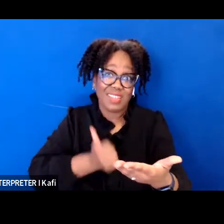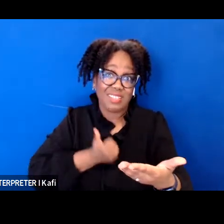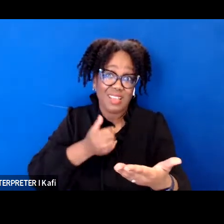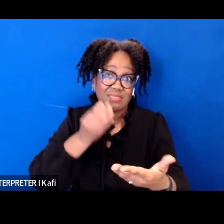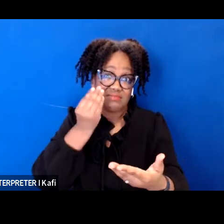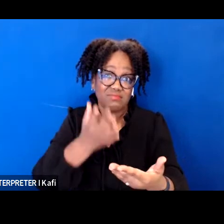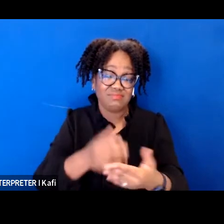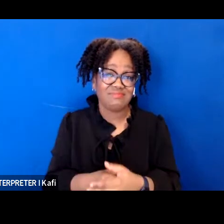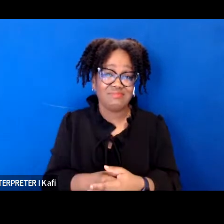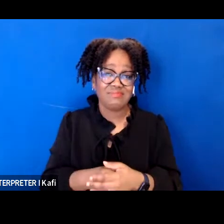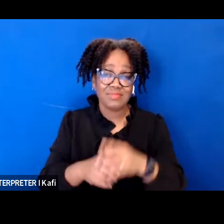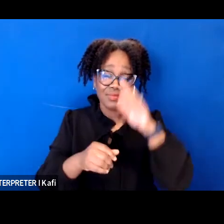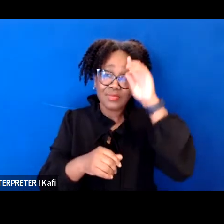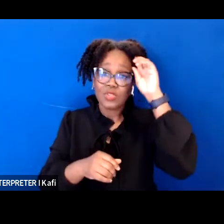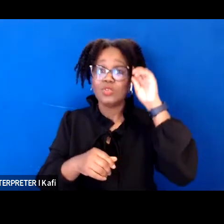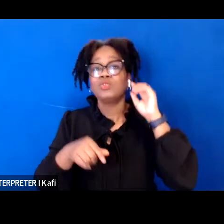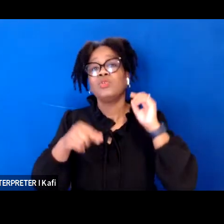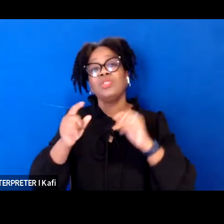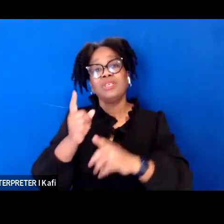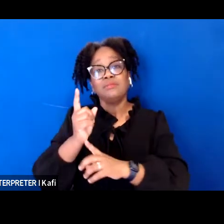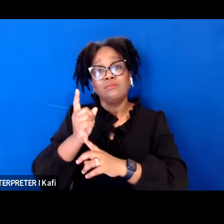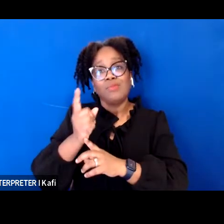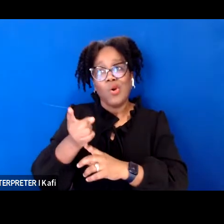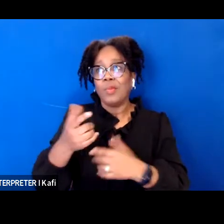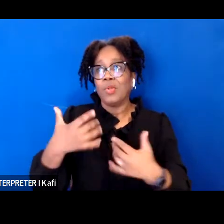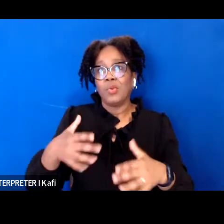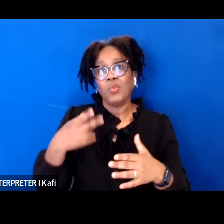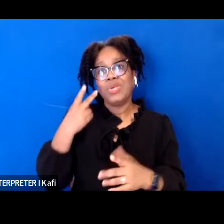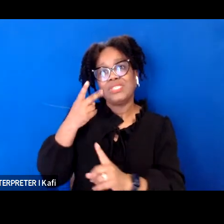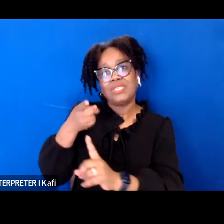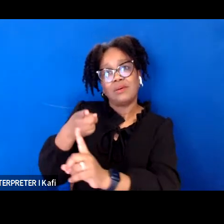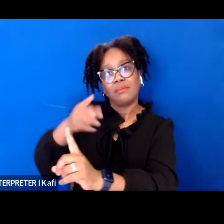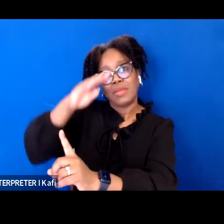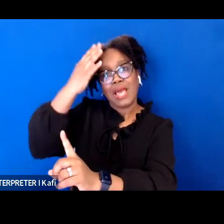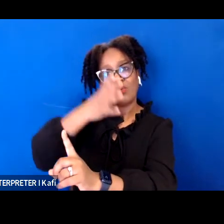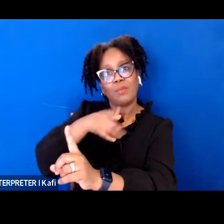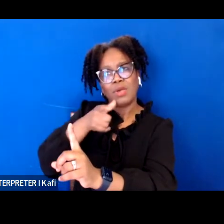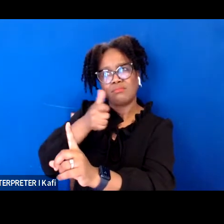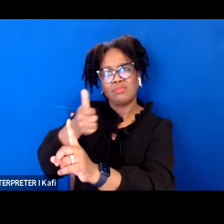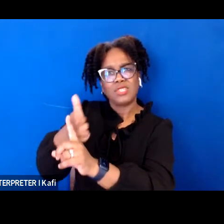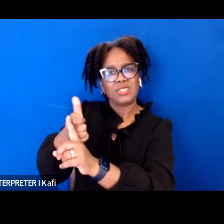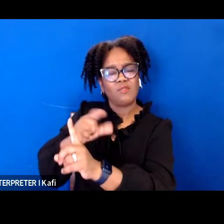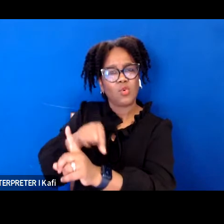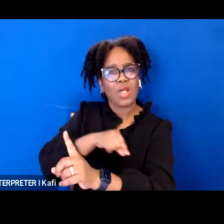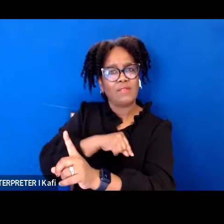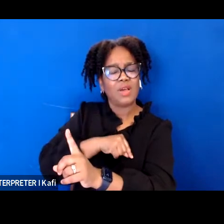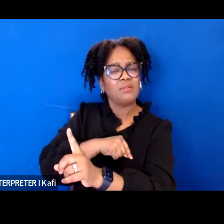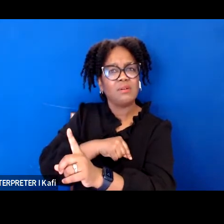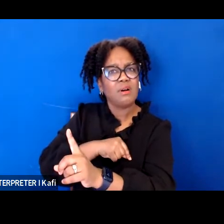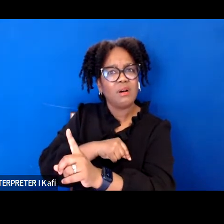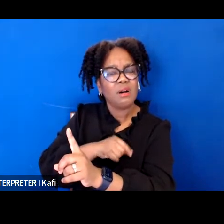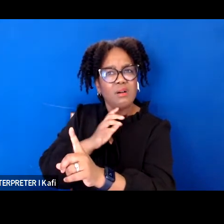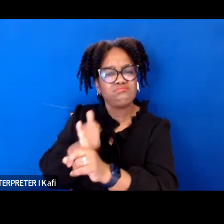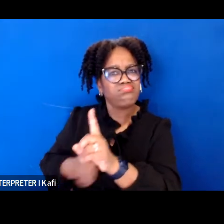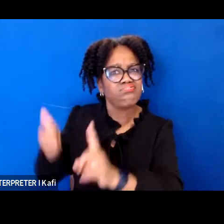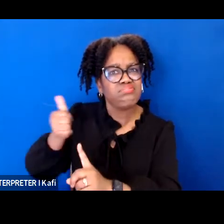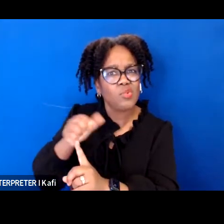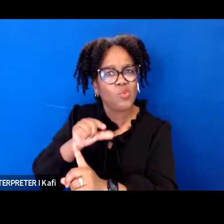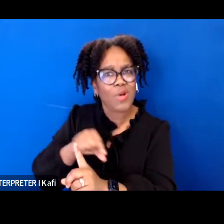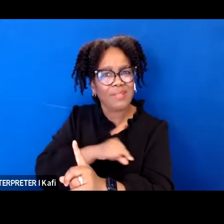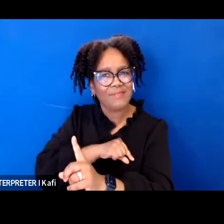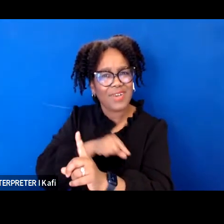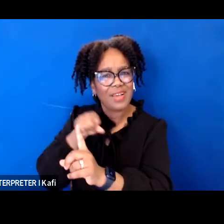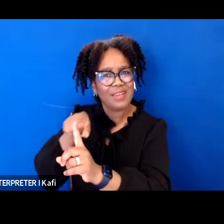where we're seeing an overqualified black woman not only have a voice in the room where it's happening